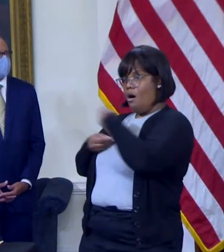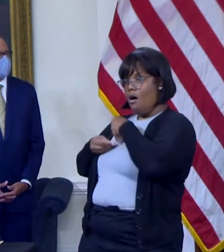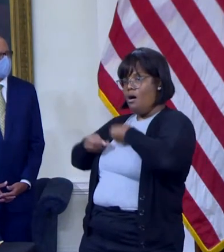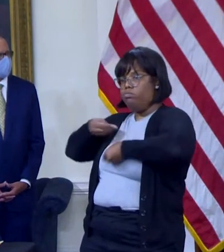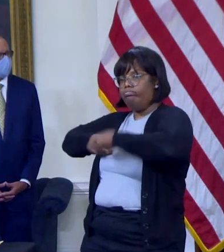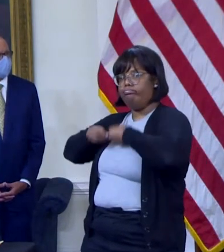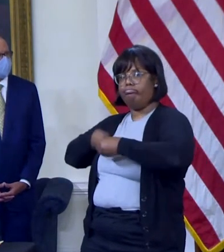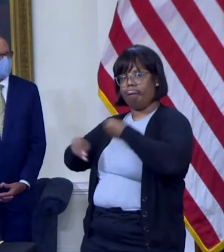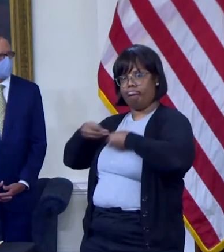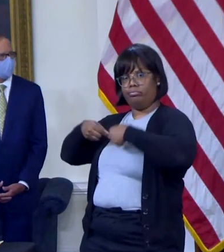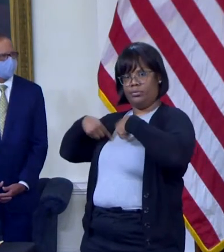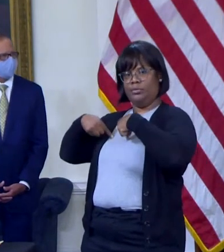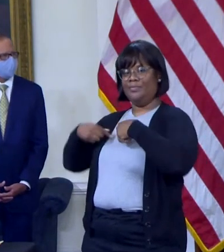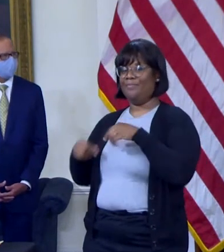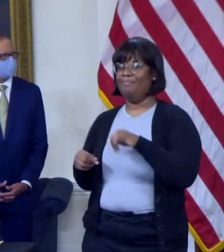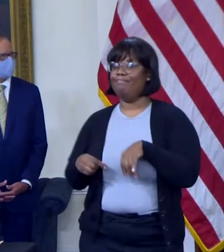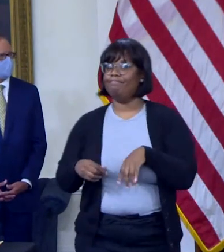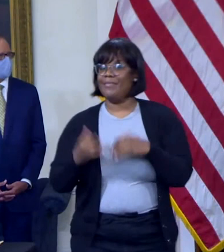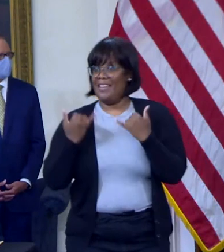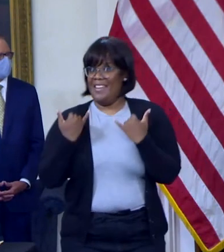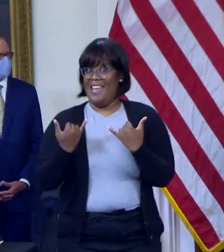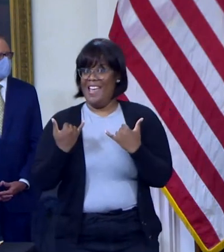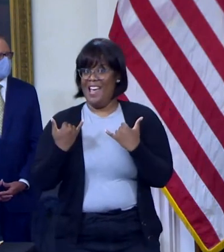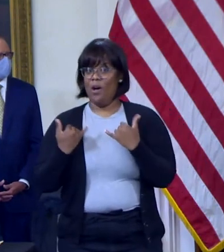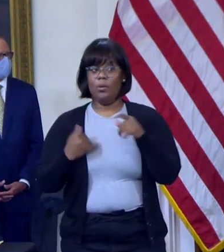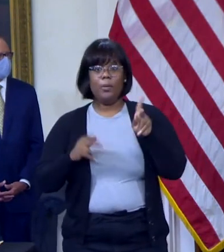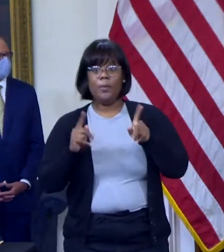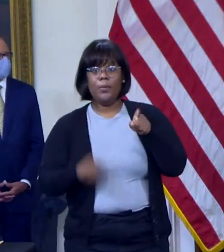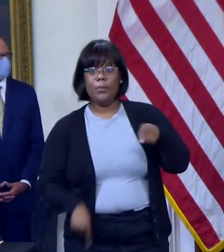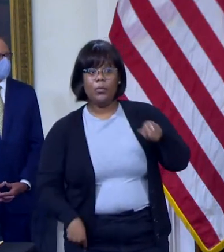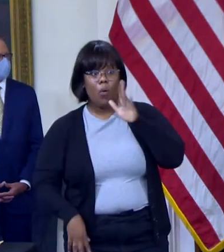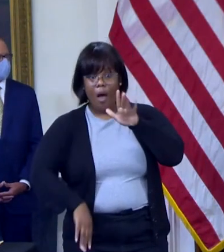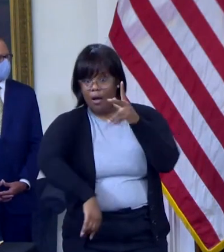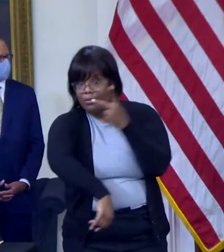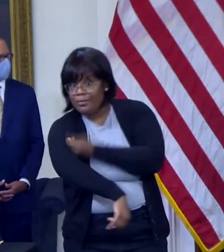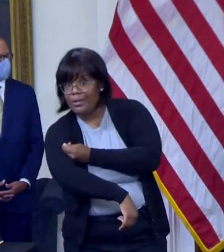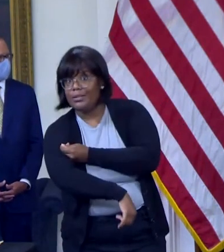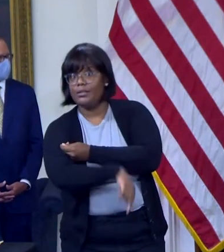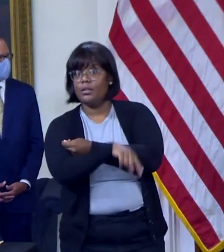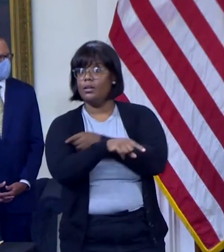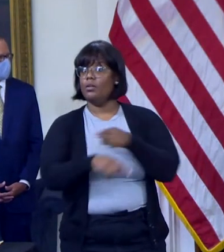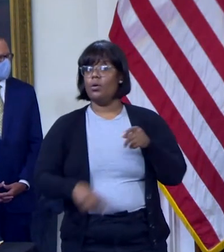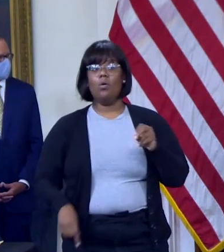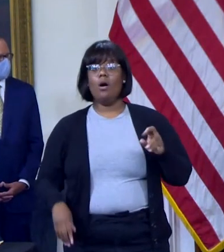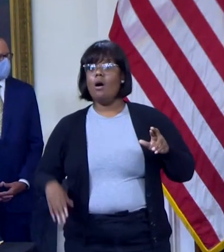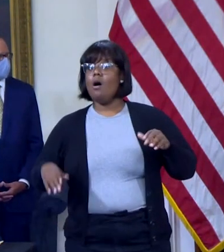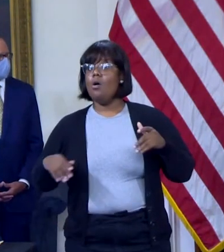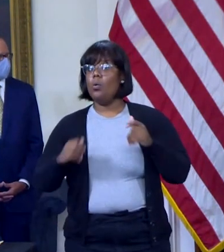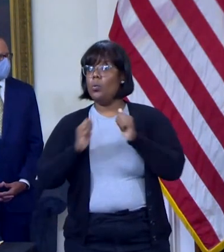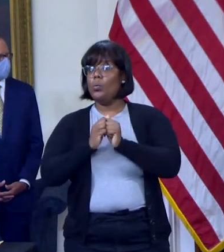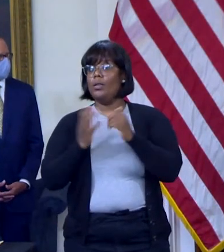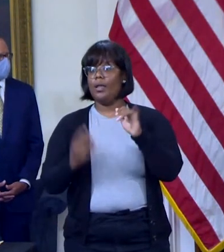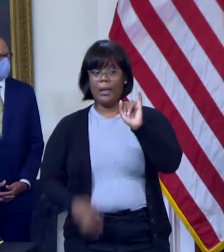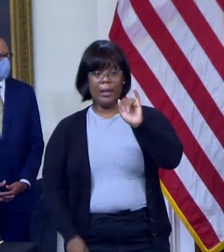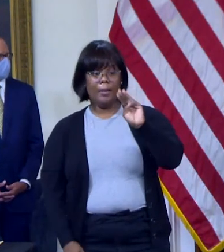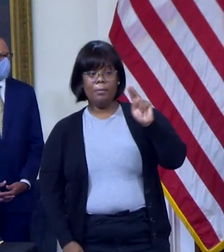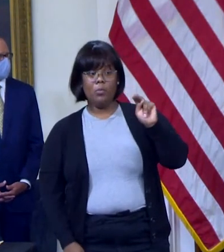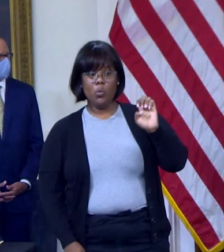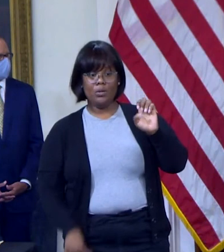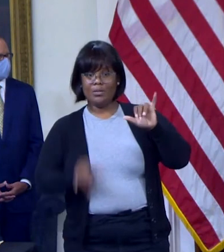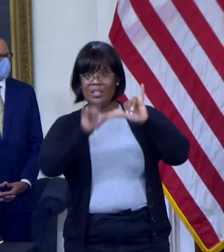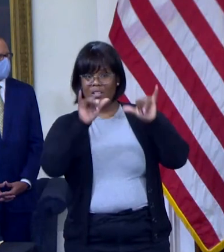expanded to include those who are unvaccinated and or those who are have immune incompetence, so they have immune